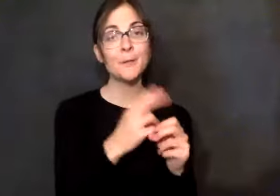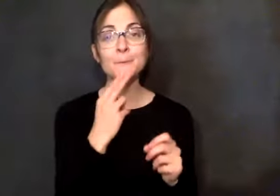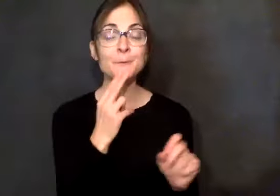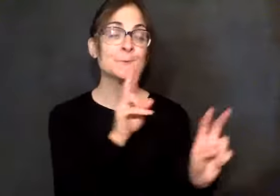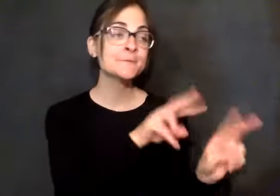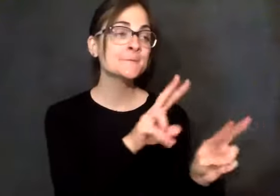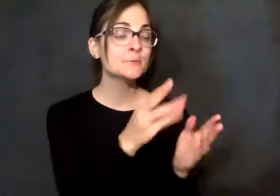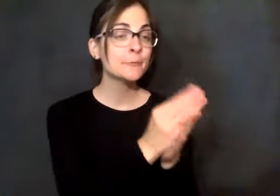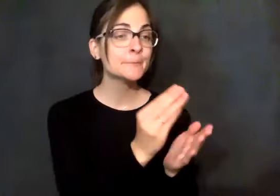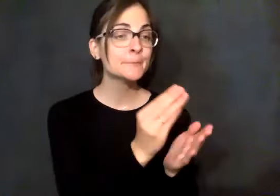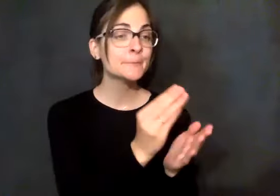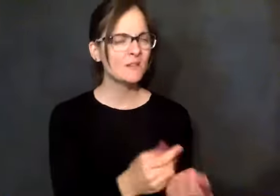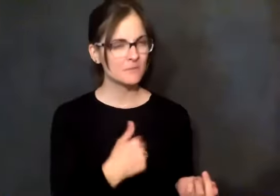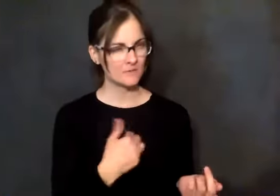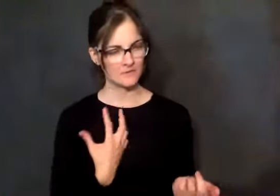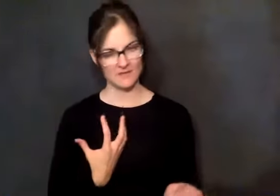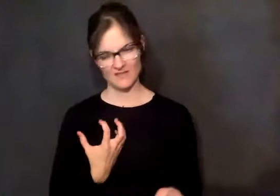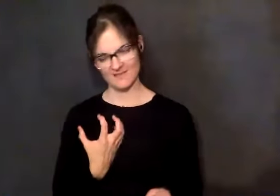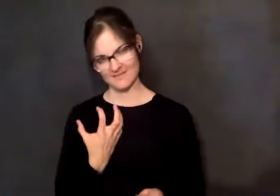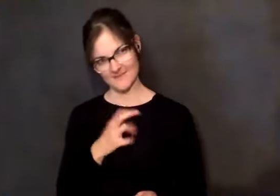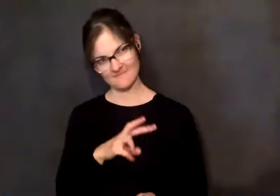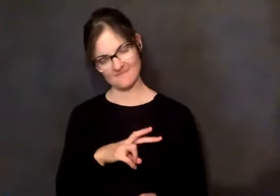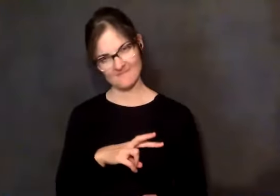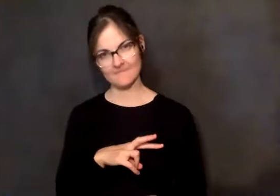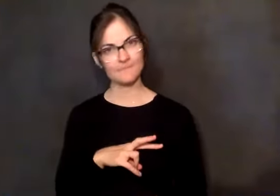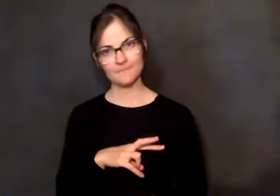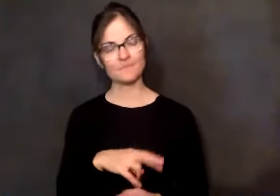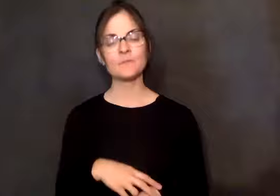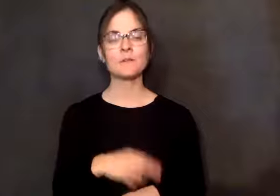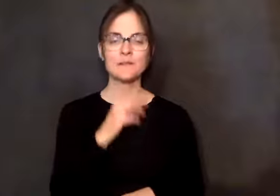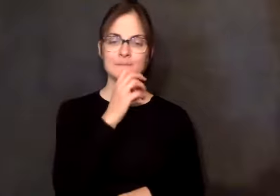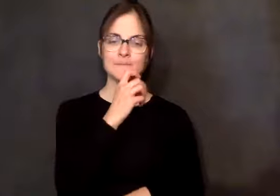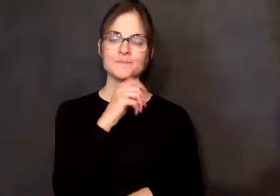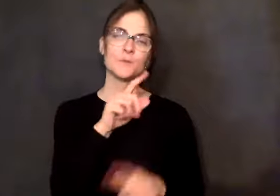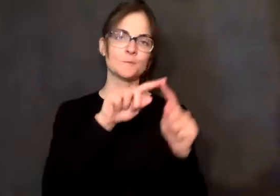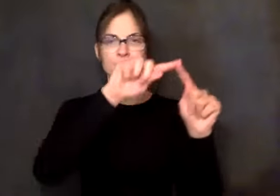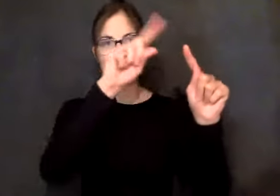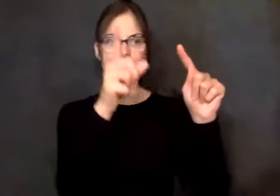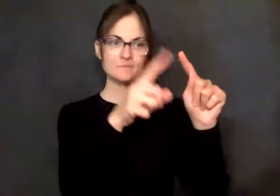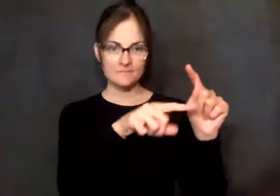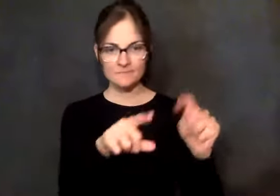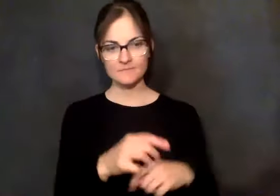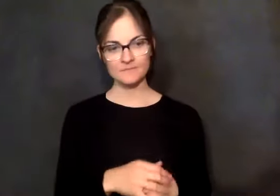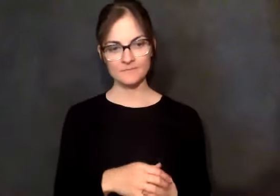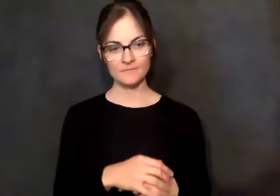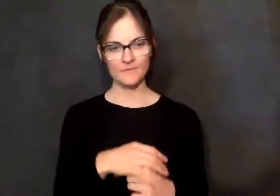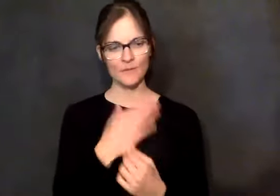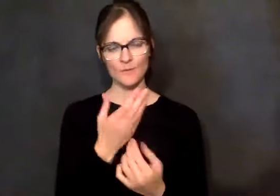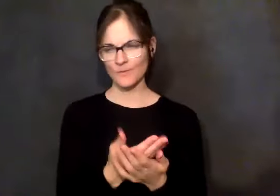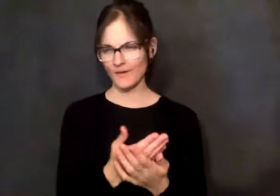off. And so we went on down. We got to Colorado and I went to see Don P while I was there. And, oh, my God,